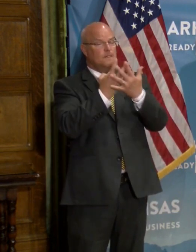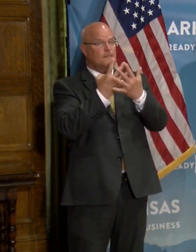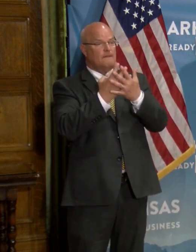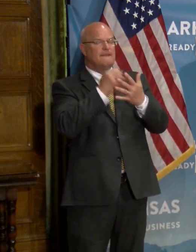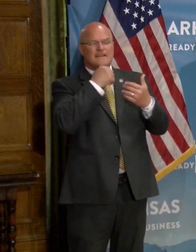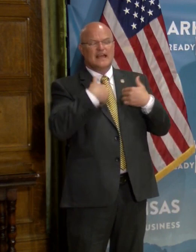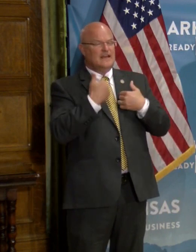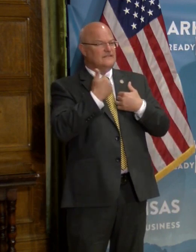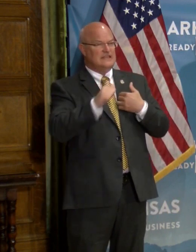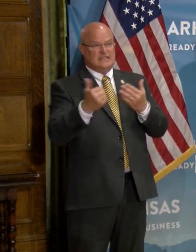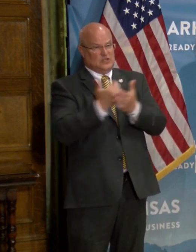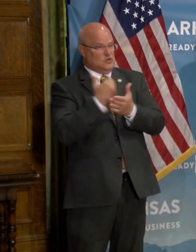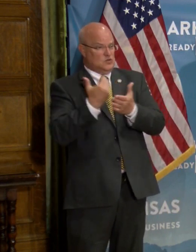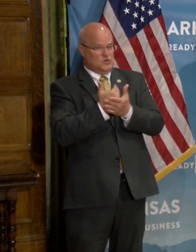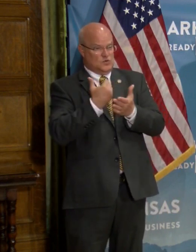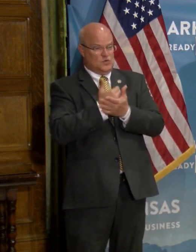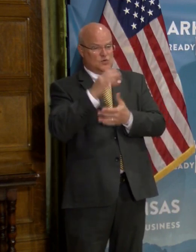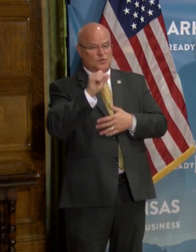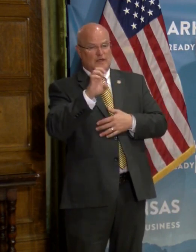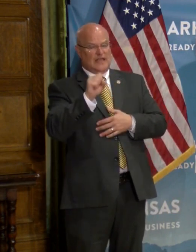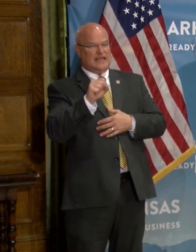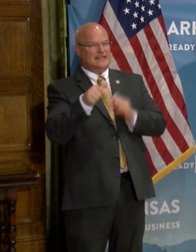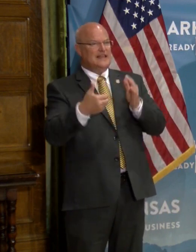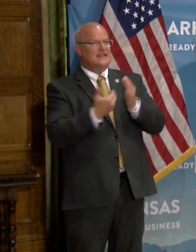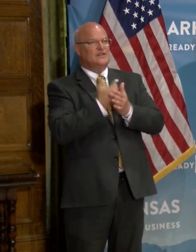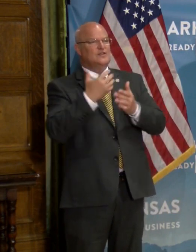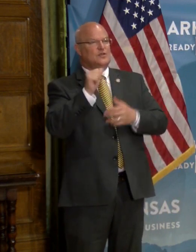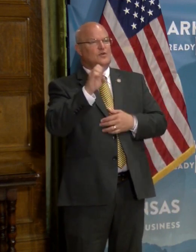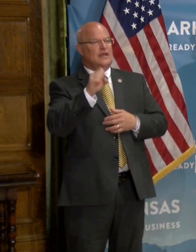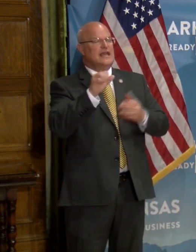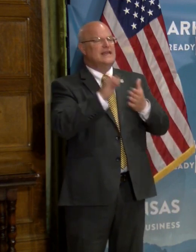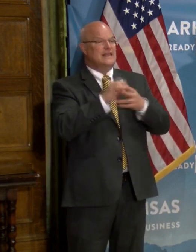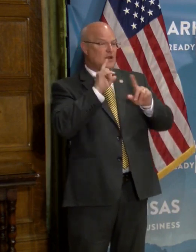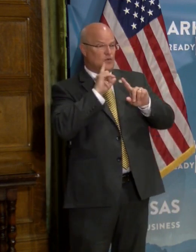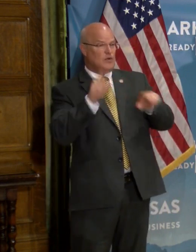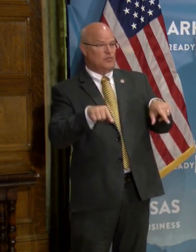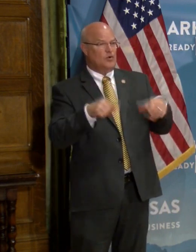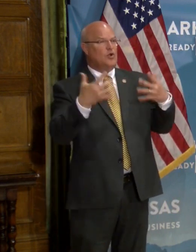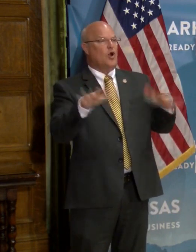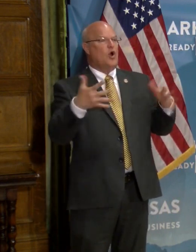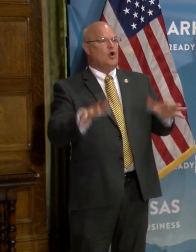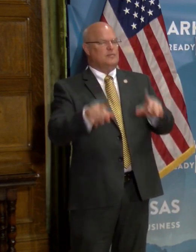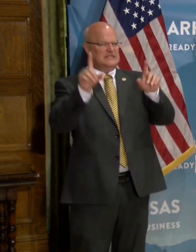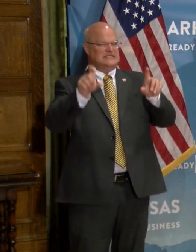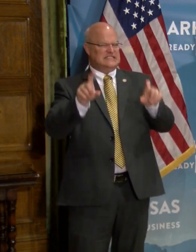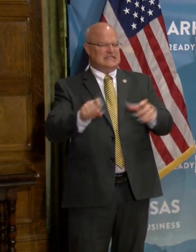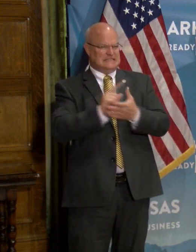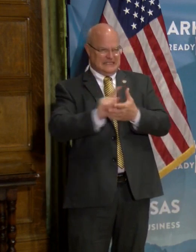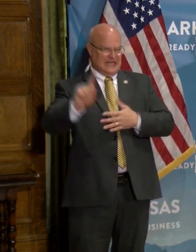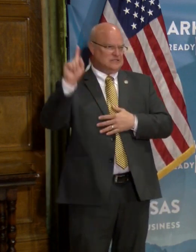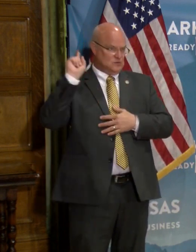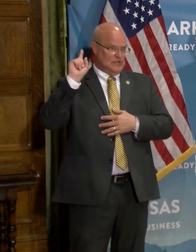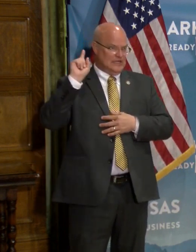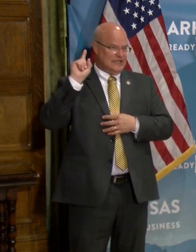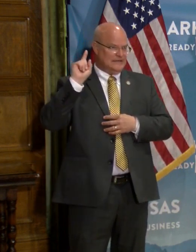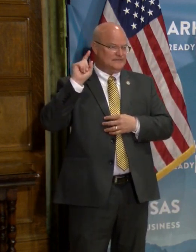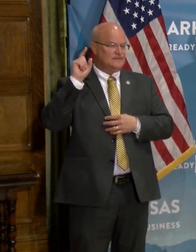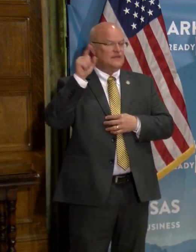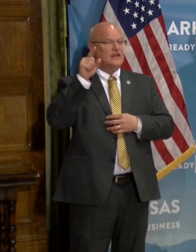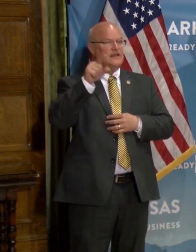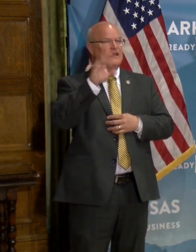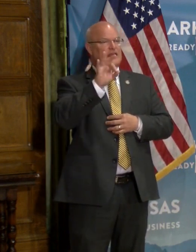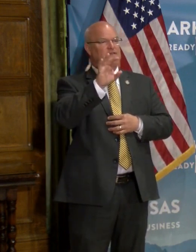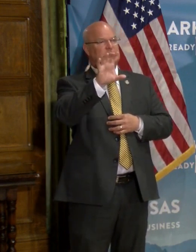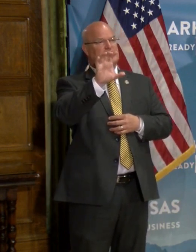uh, we don't have any new cases. These new cases that were reported had already been tested last week at the, uh,